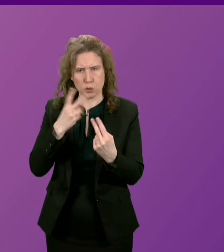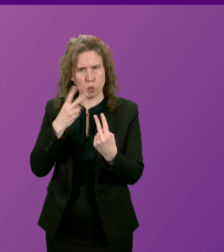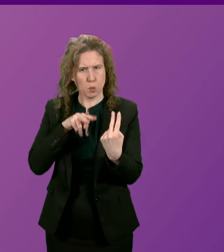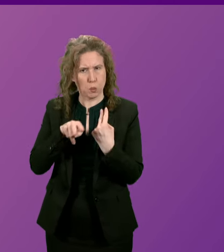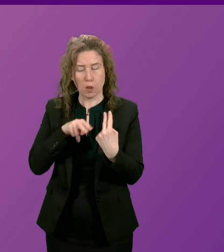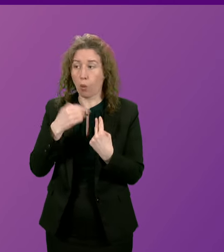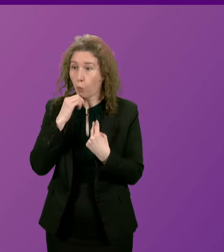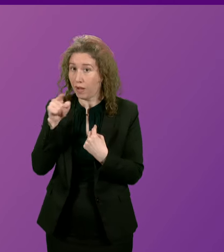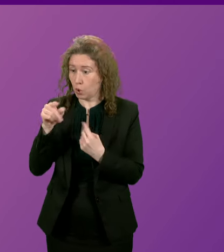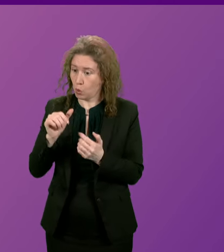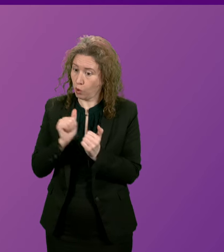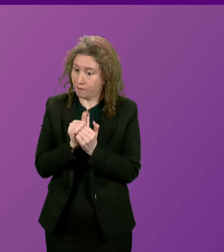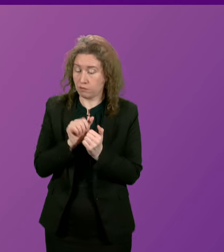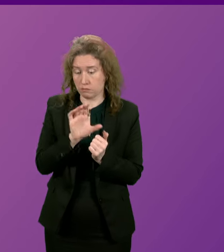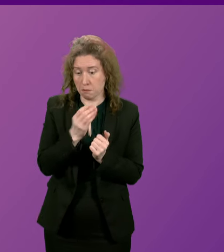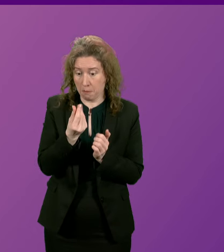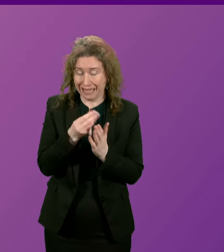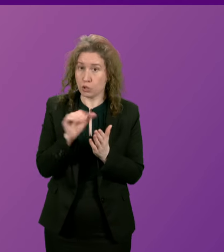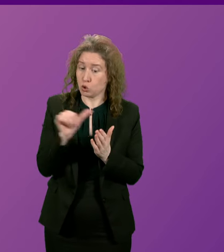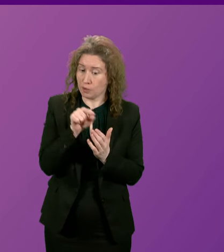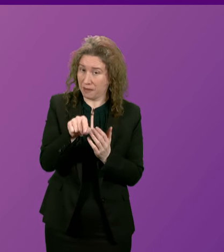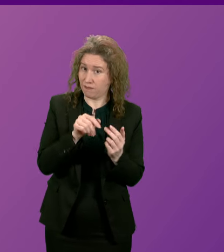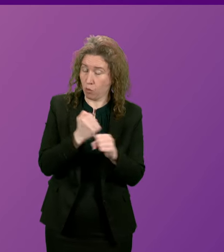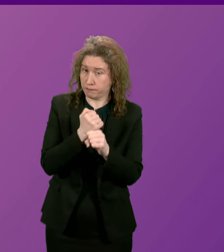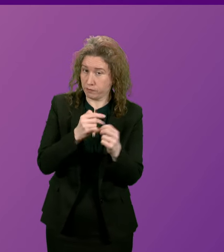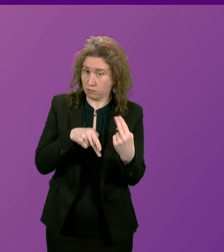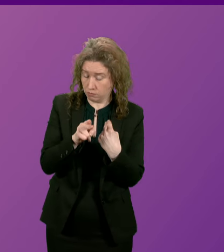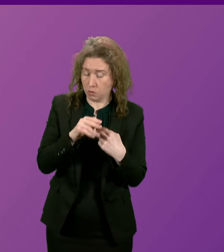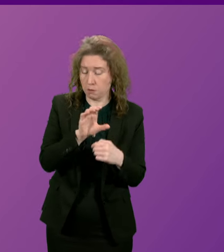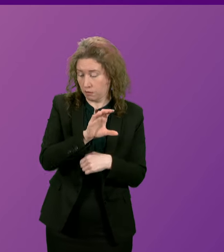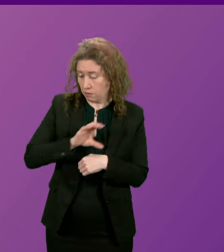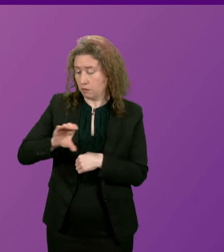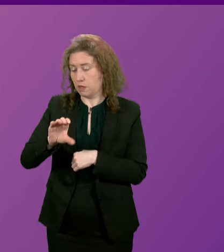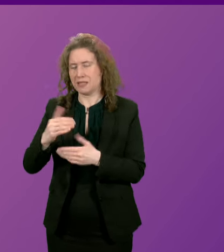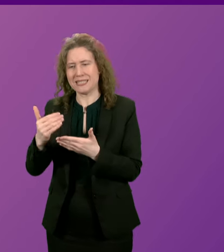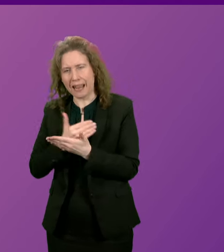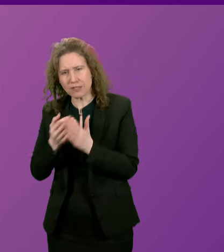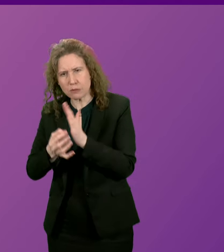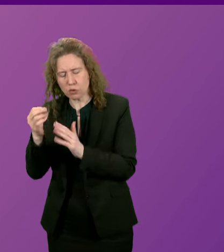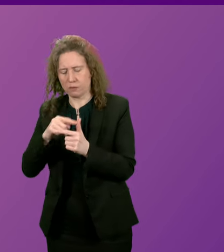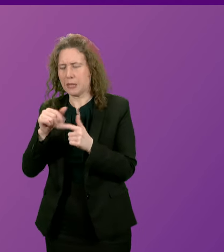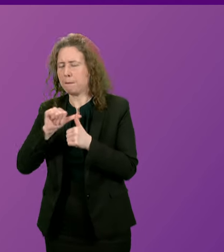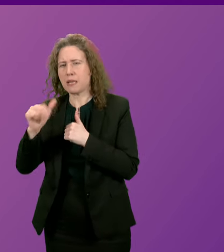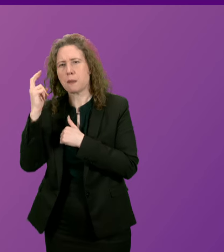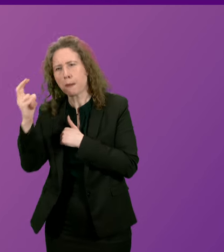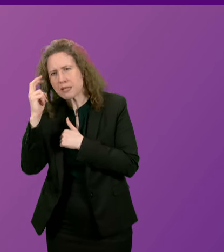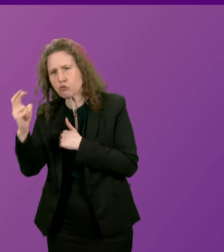investing the money earmarked for this project into safety improvements and better public transport for communities who live along the